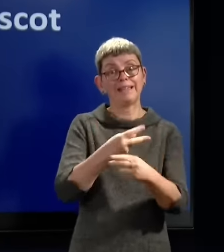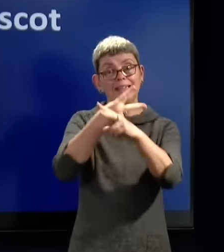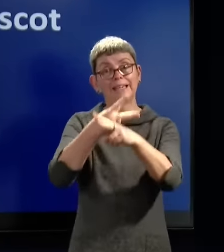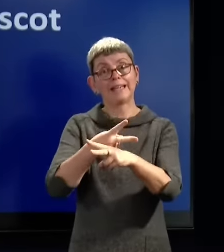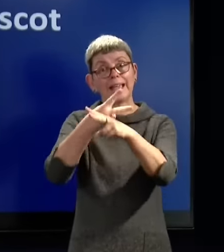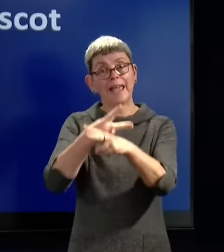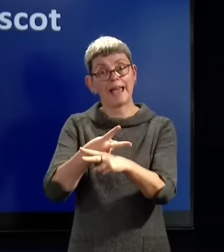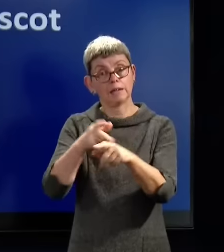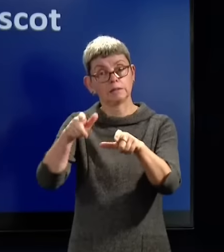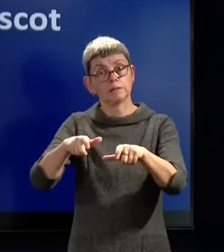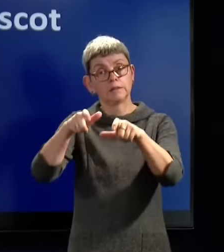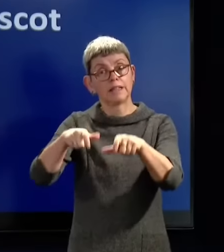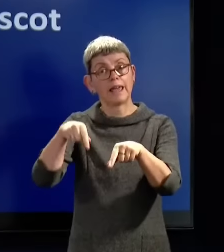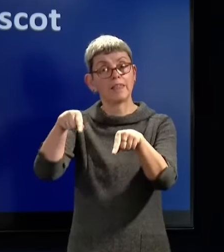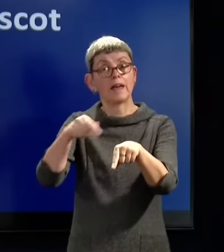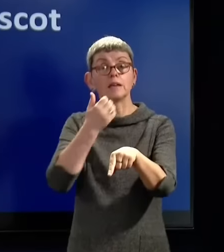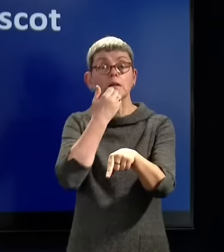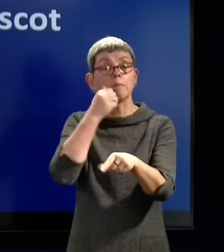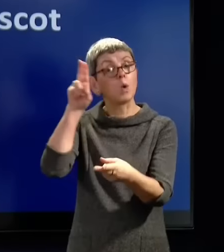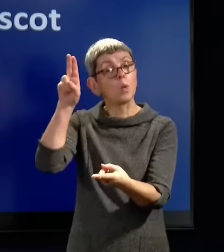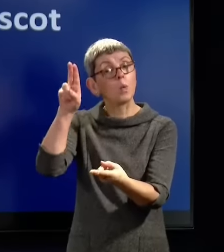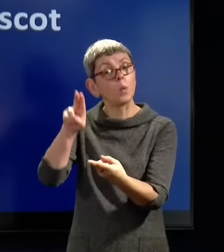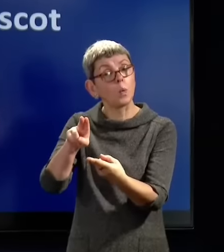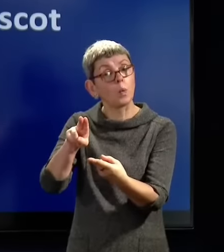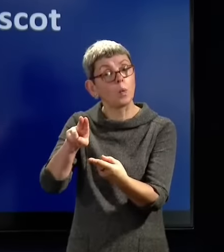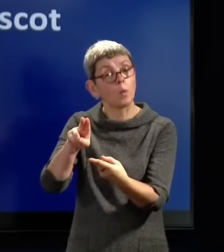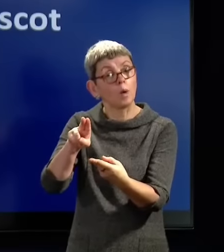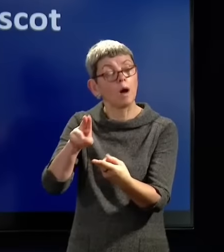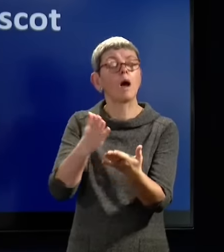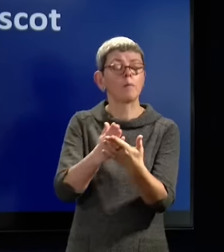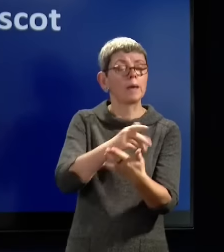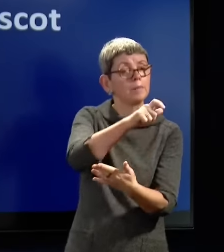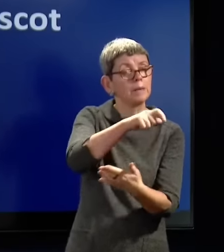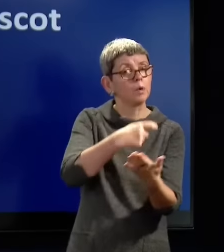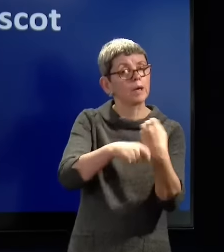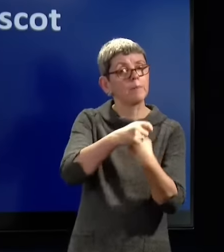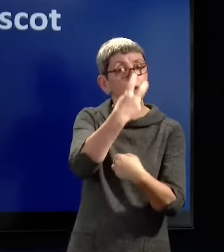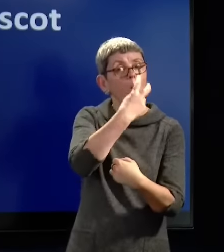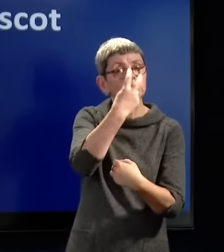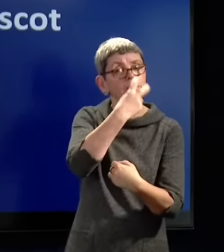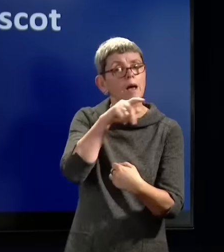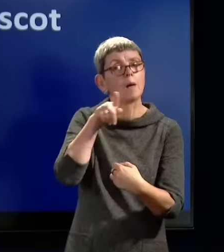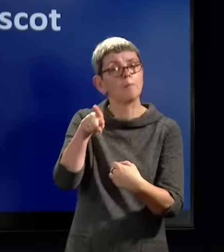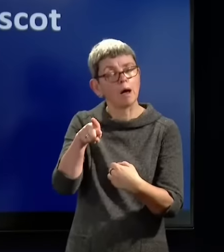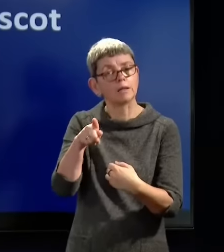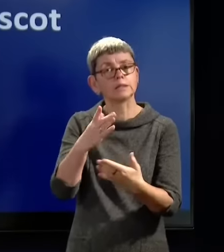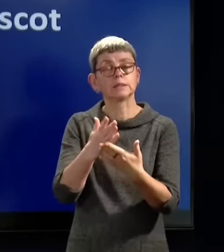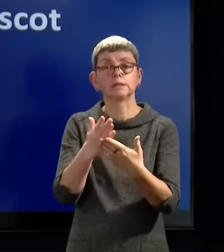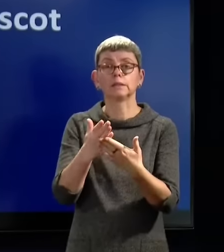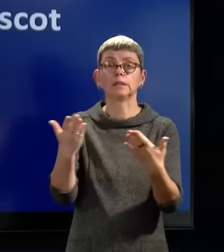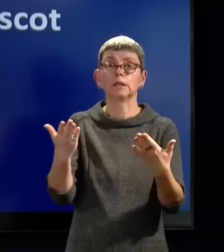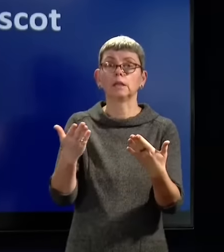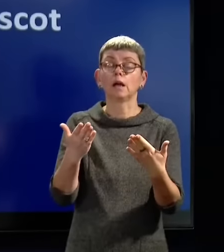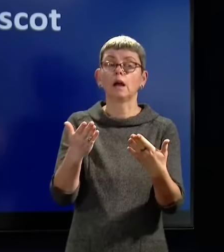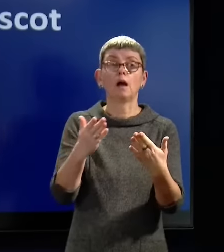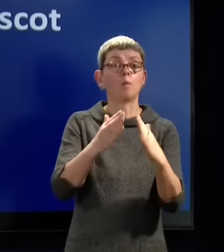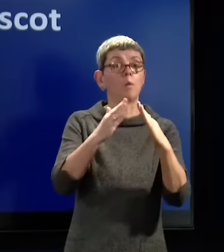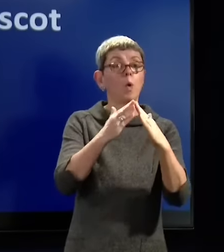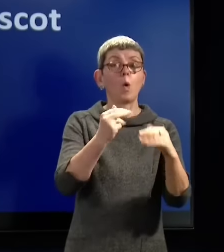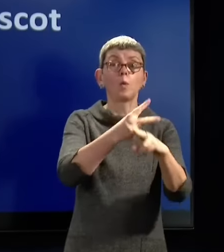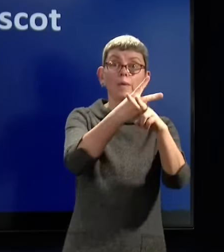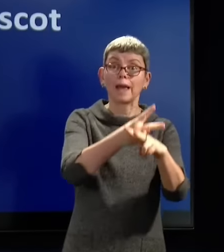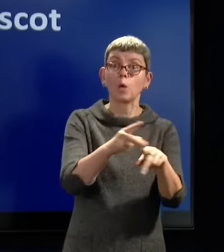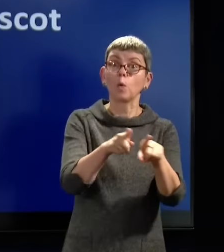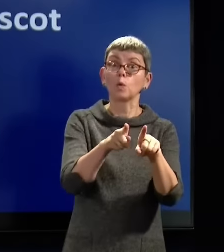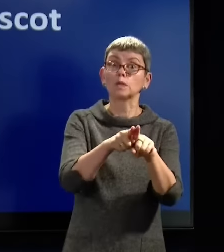falling as a proportion prior to the pandemic, despite the ageing of the population, and the number of long hours of home care was also falling prior